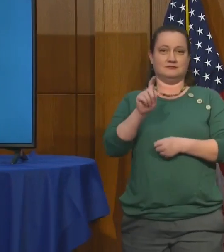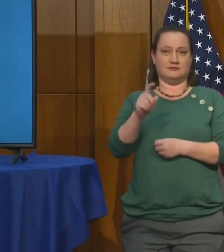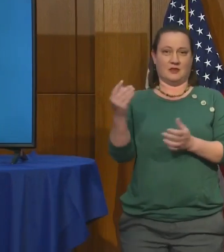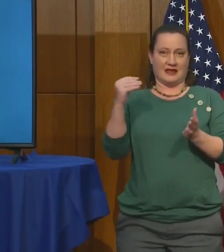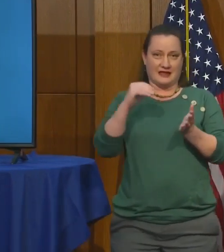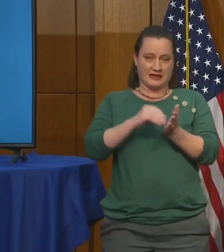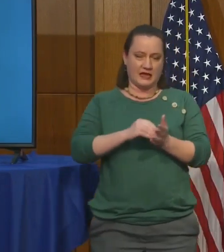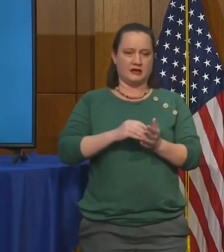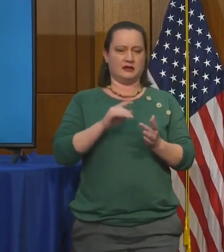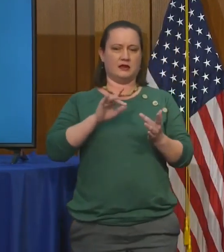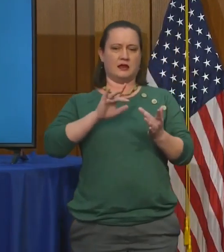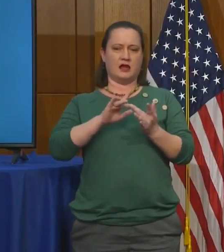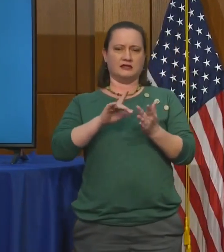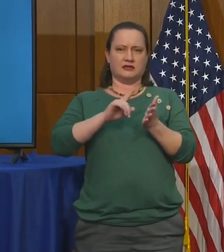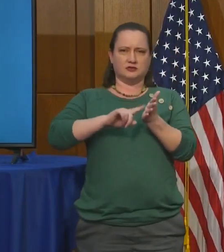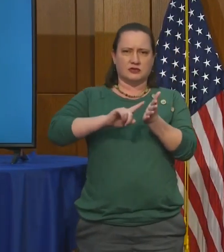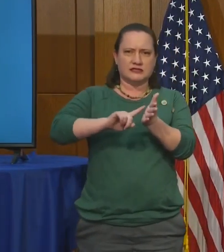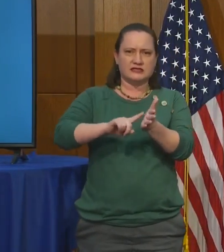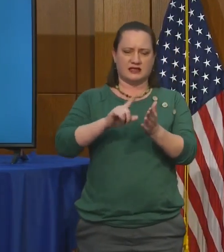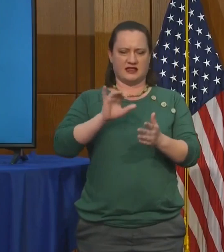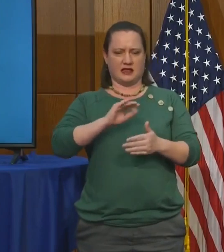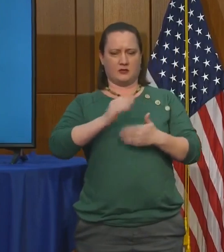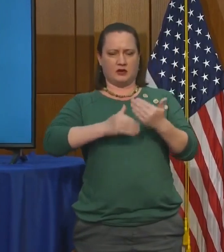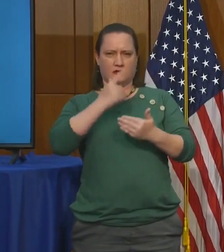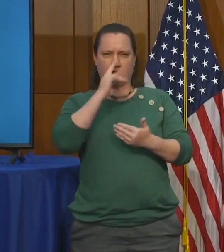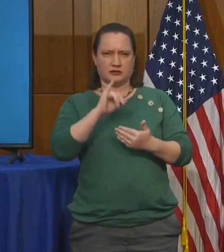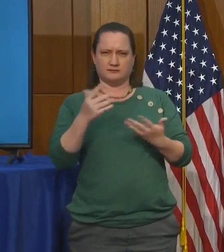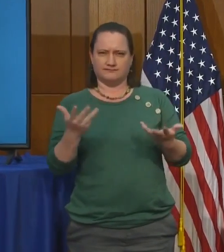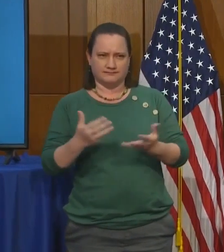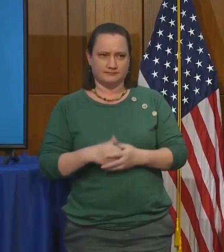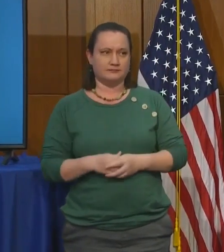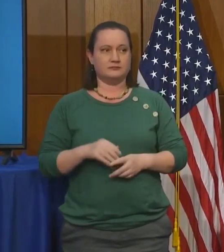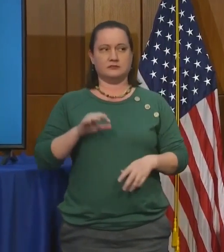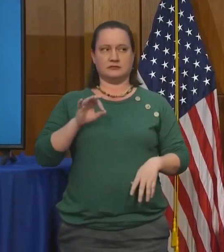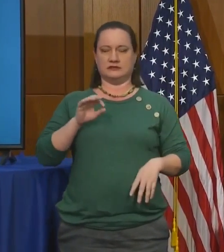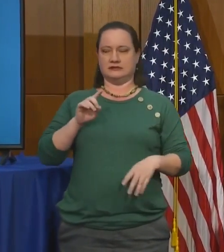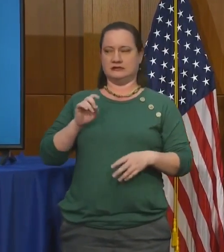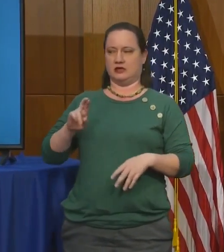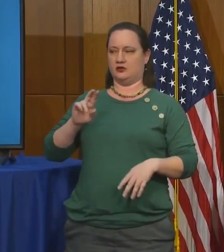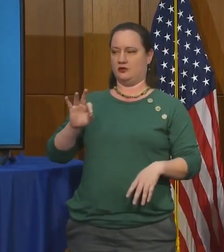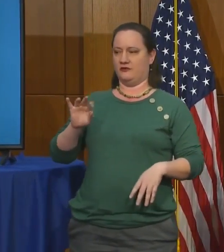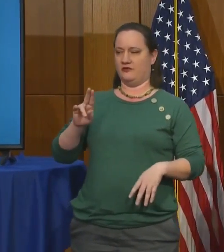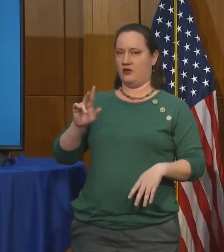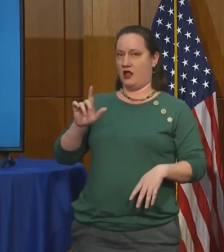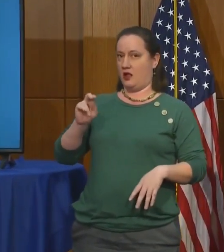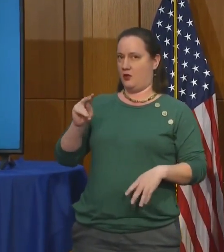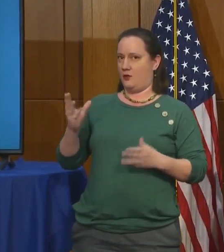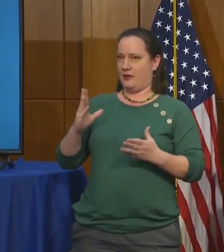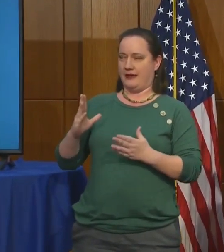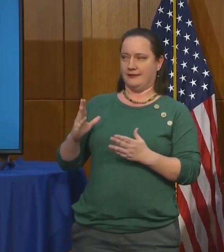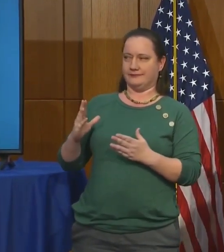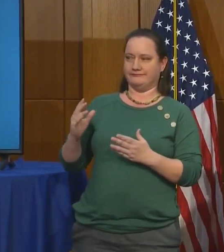Would you like to help me to address? Thank you. And Dr. Forlano may correct me if I missed something.